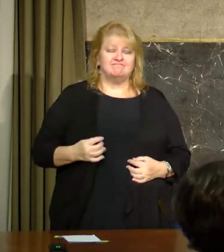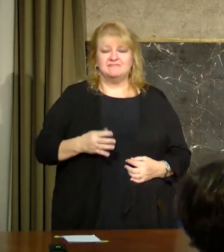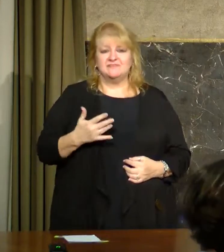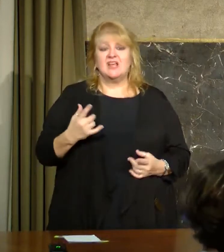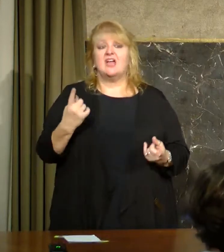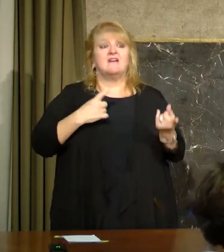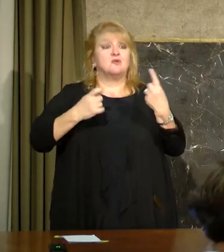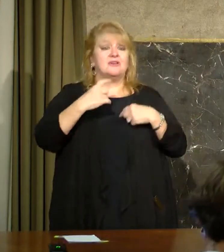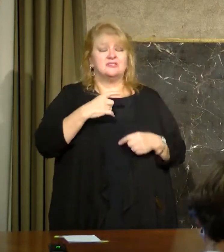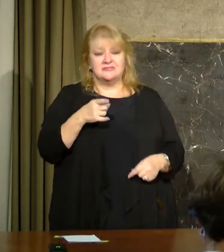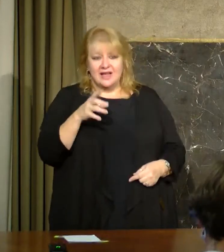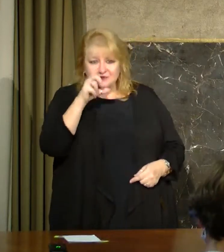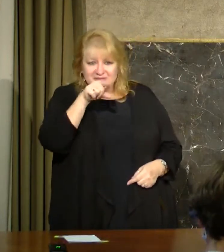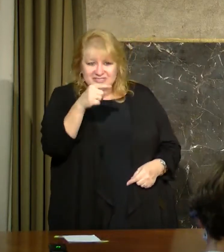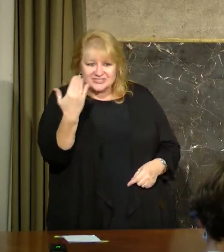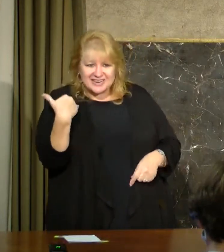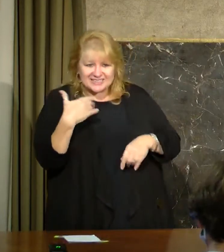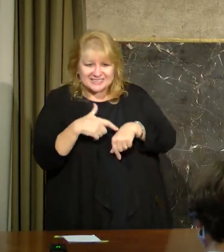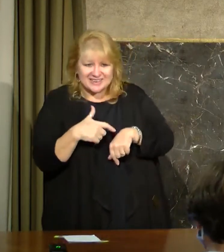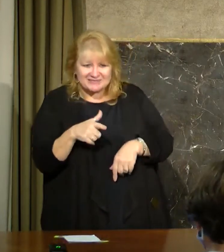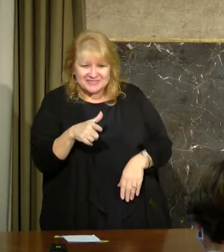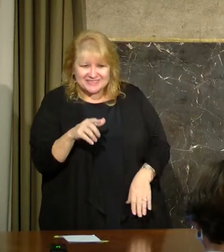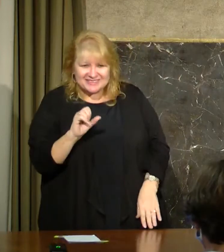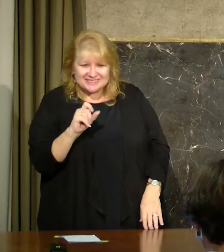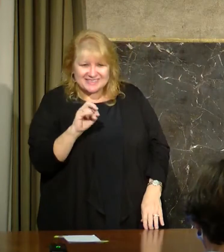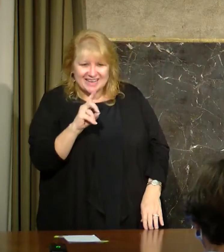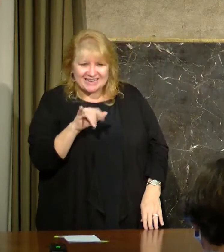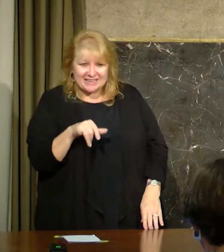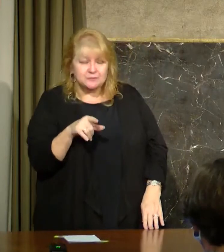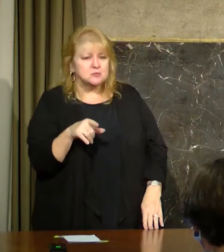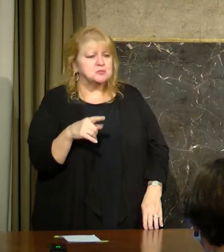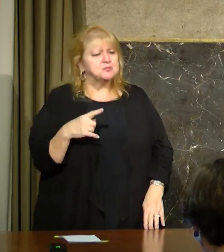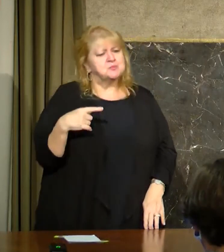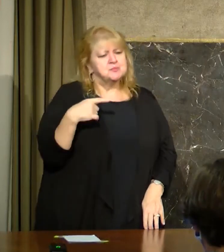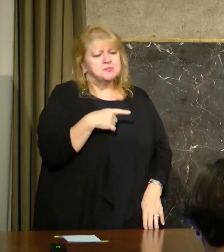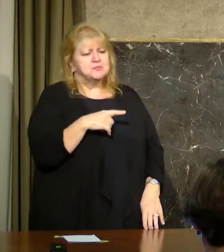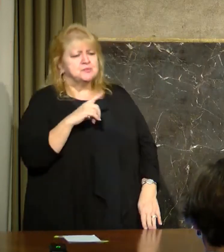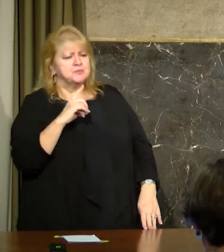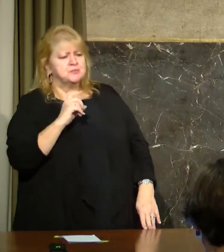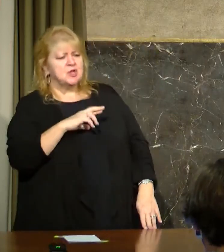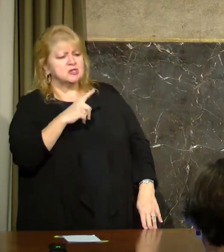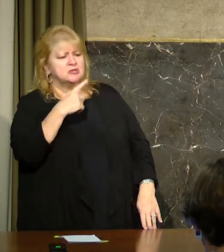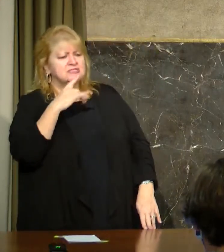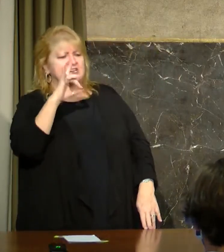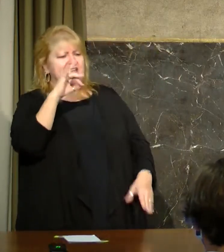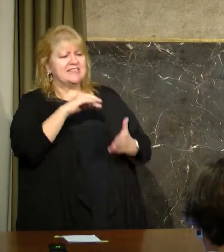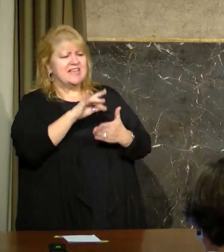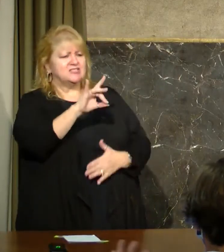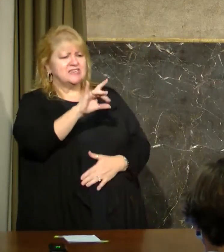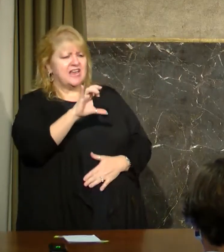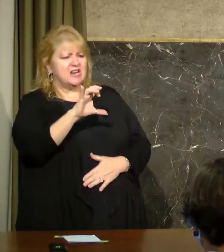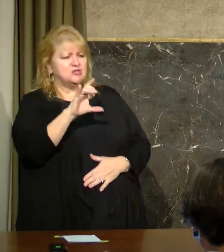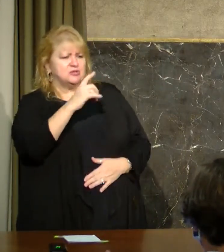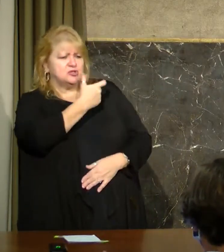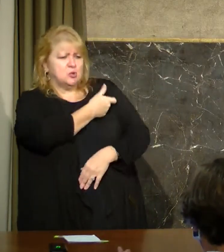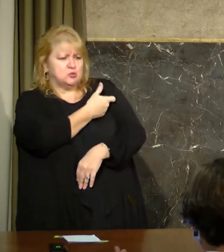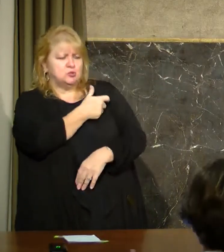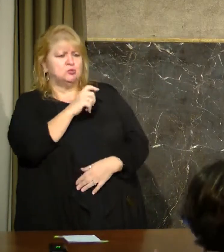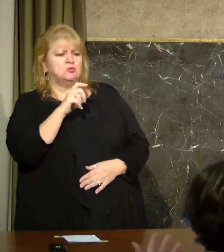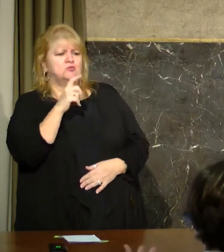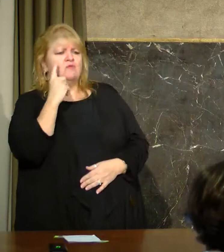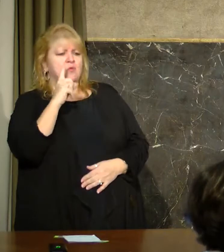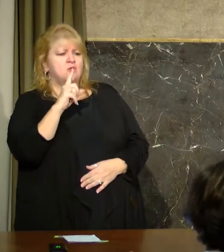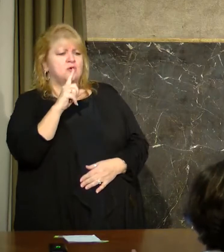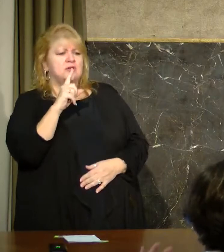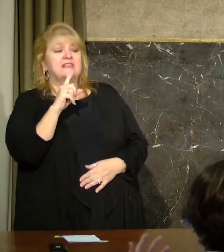missed you last press conference. So Dr. Kimber, you said 8,800 doses will be available for